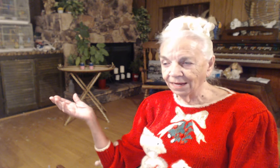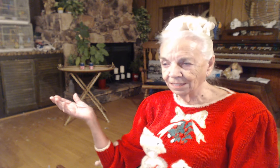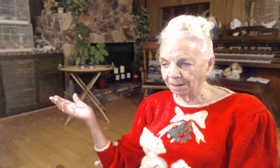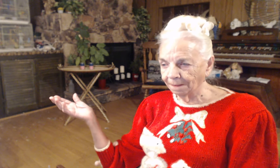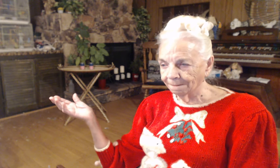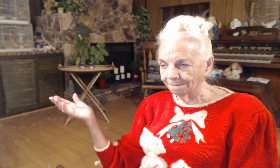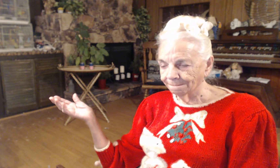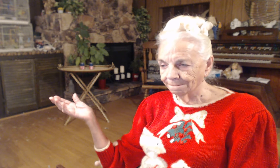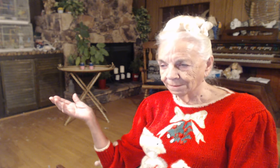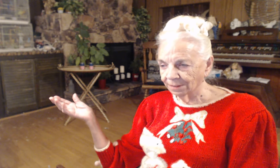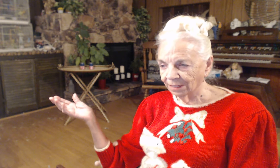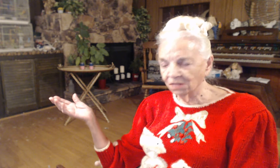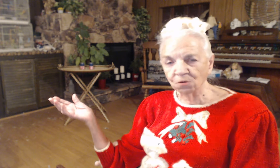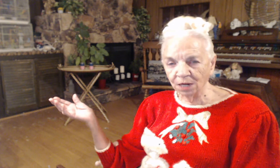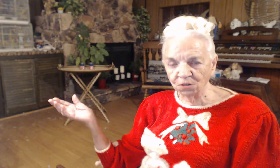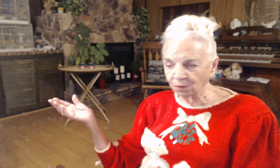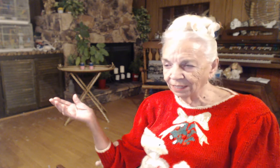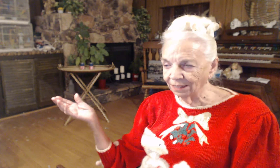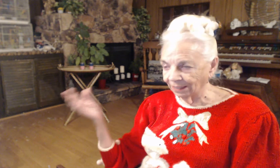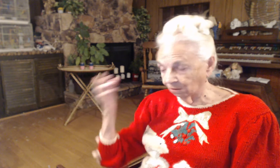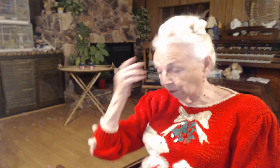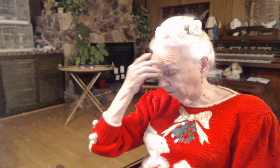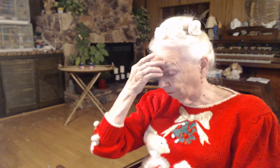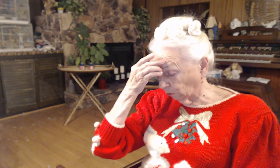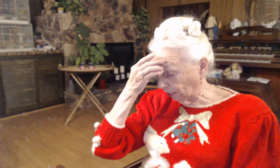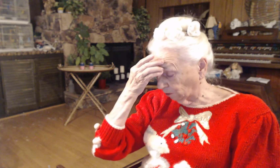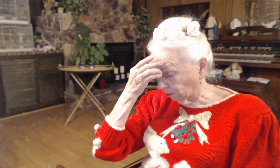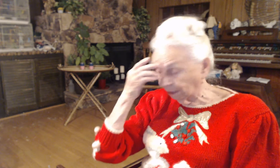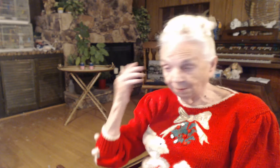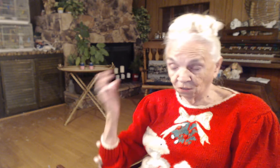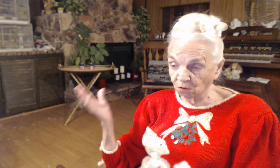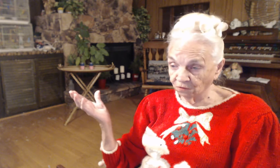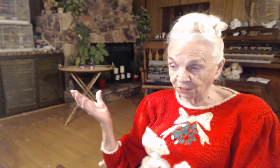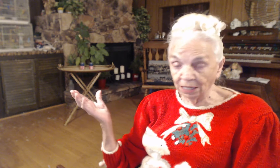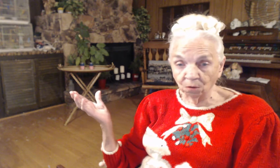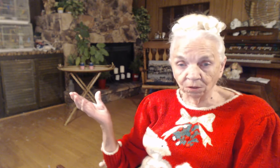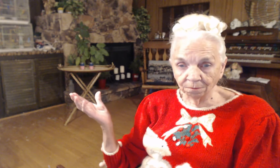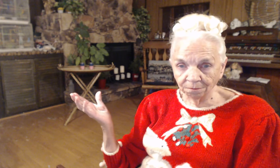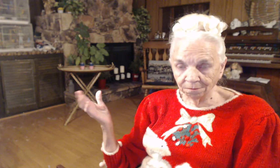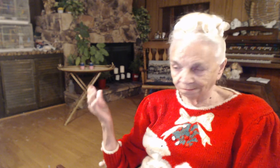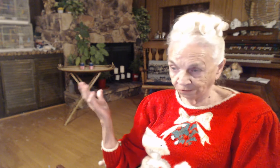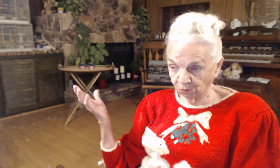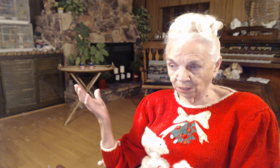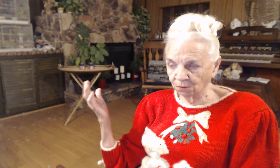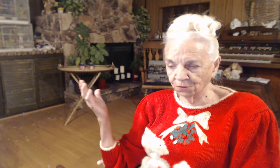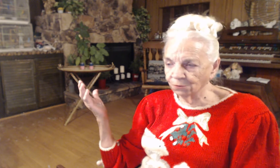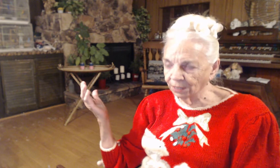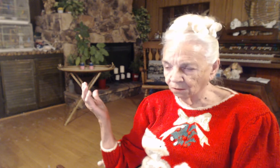That is gradual healing. Well, gradual, maybe over an hour, two hours, three hours.